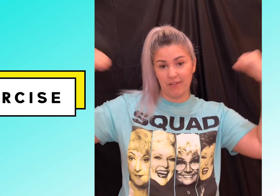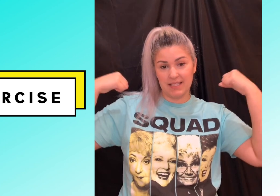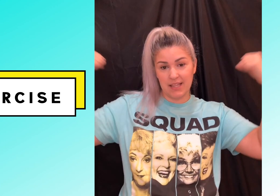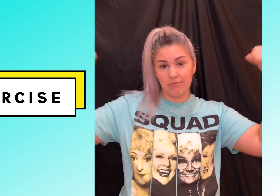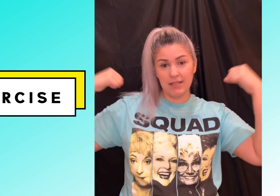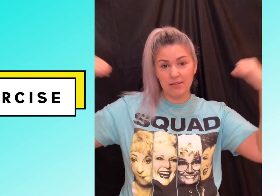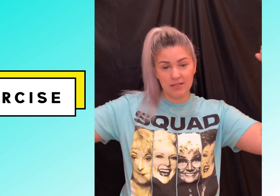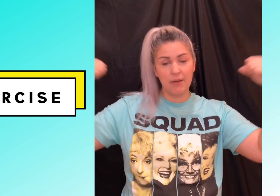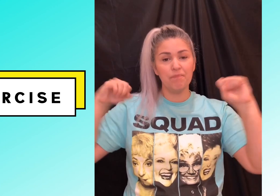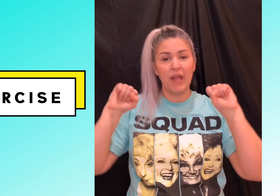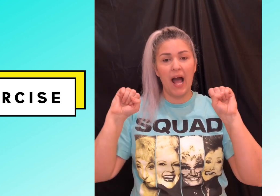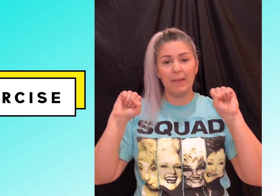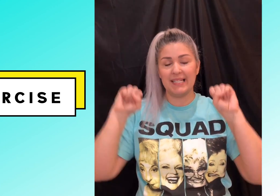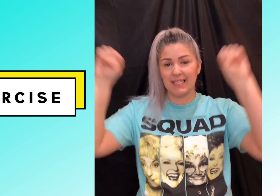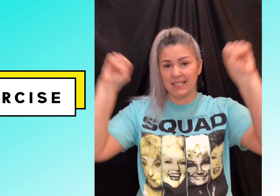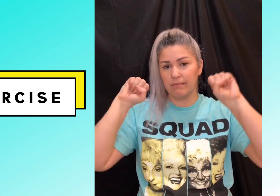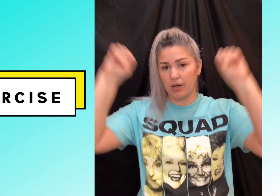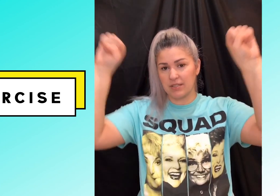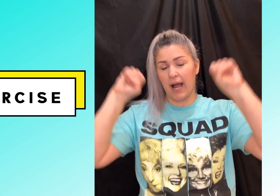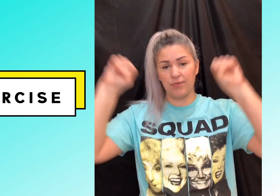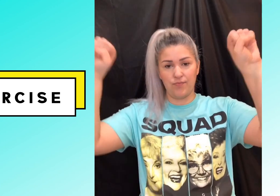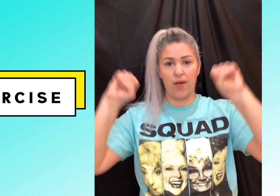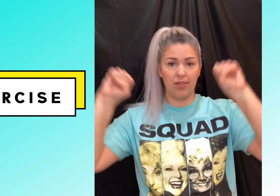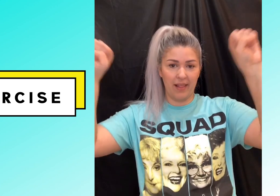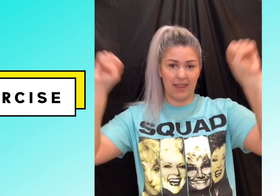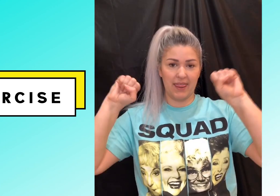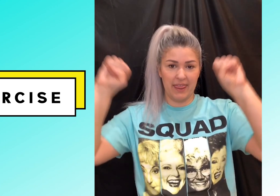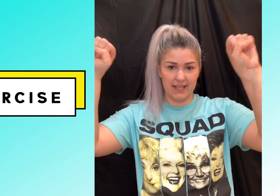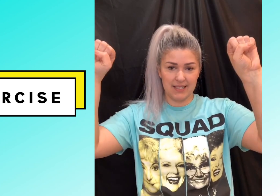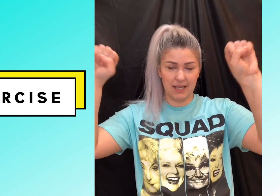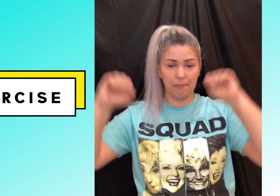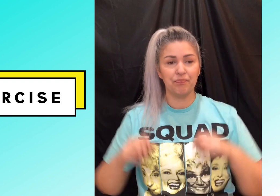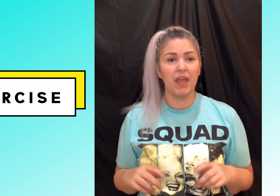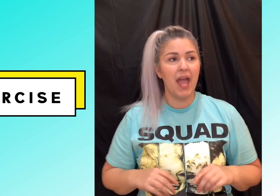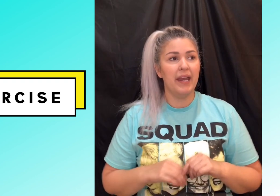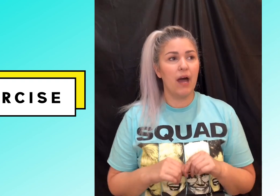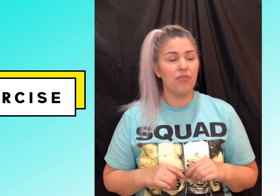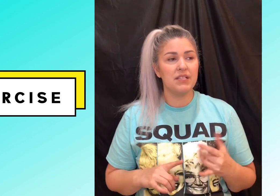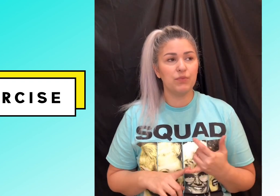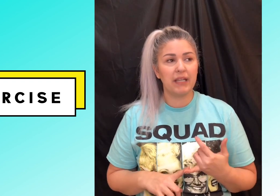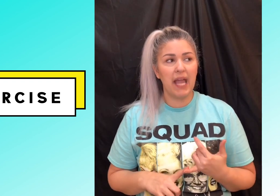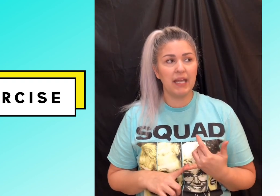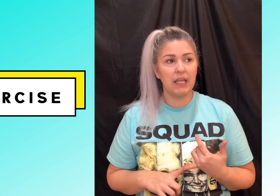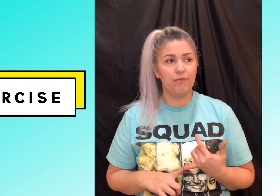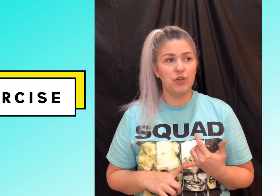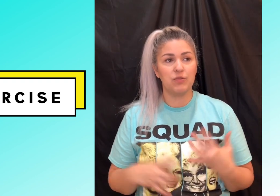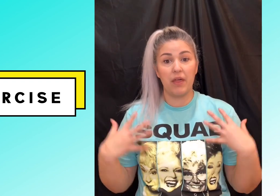flexing their muscles I see this the most out like this now this one can get confused with